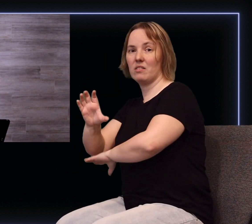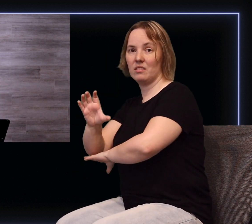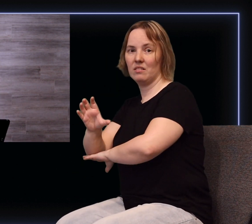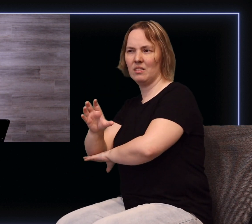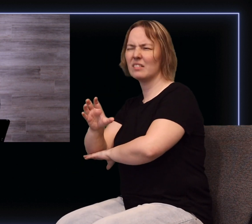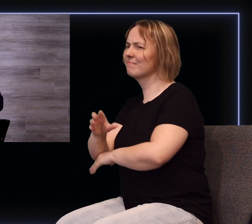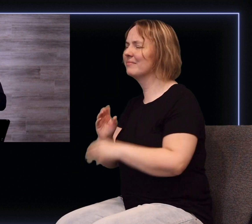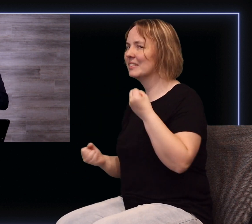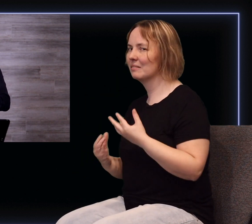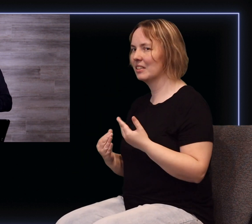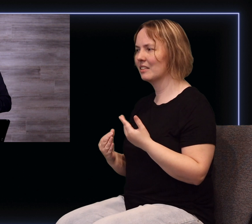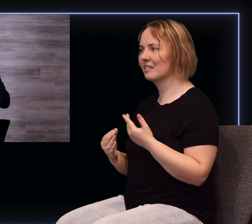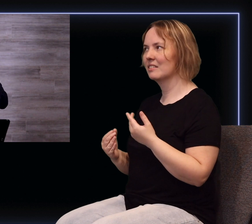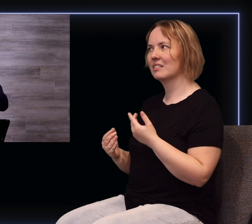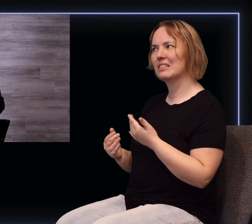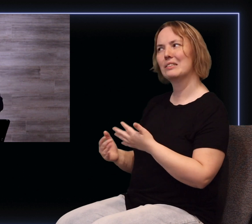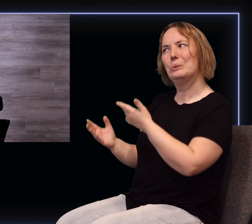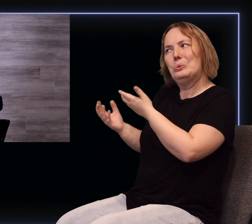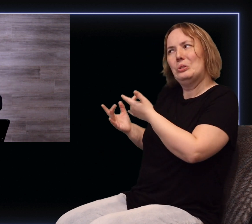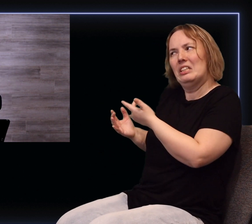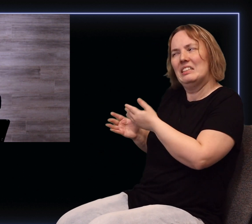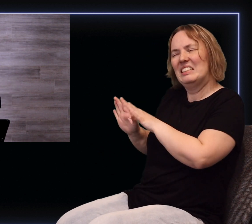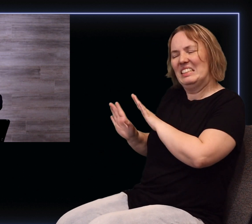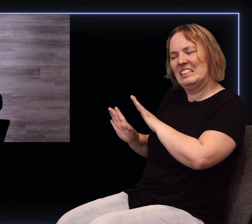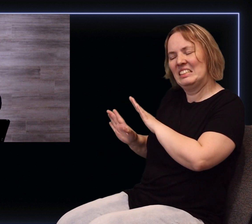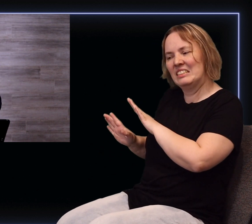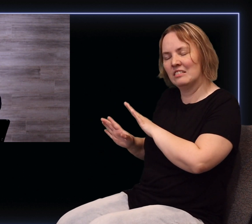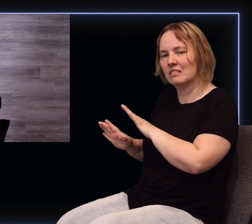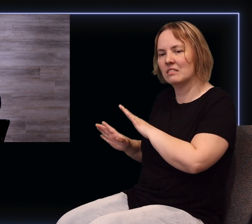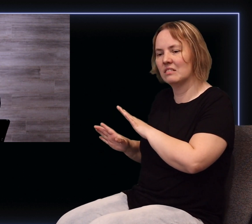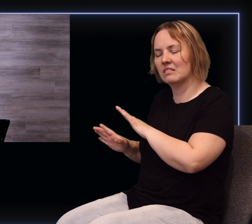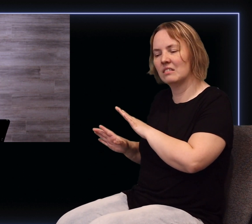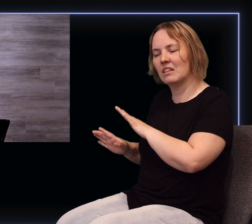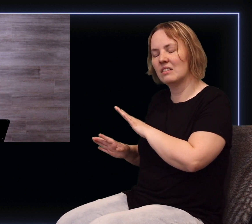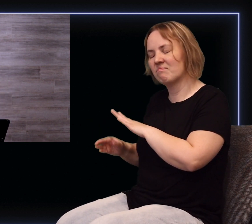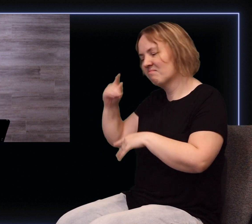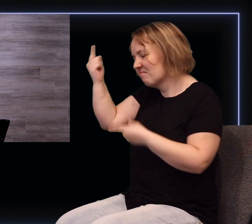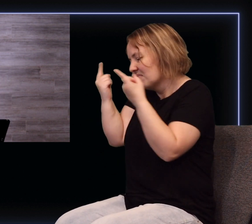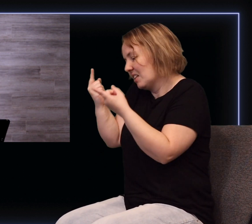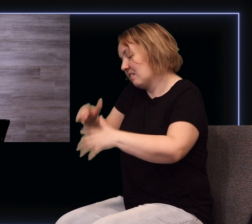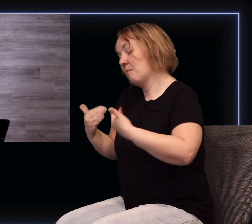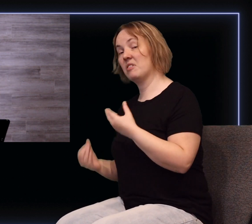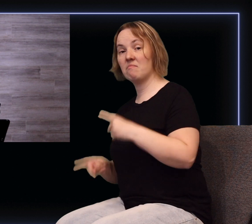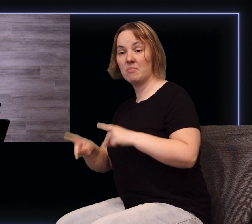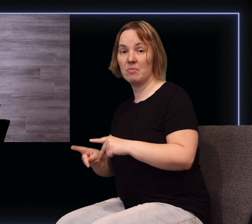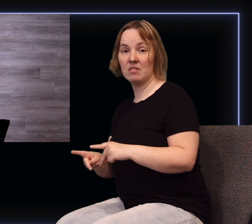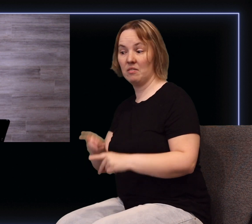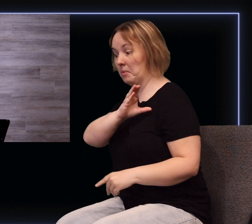he's met with opposition or a hesitation on our part. I wonder how many people there are who have been Christians for